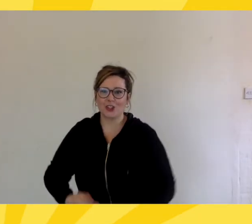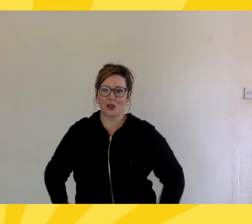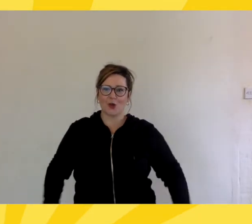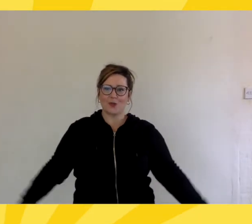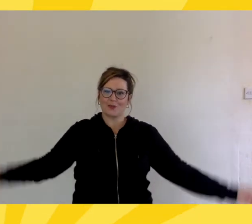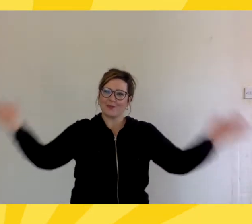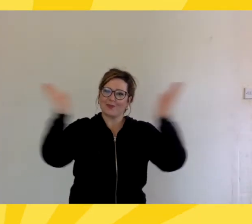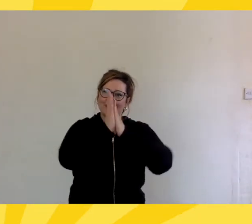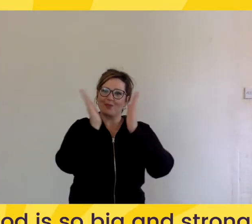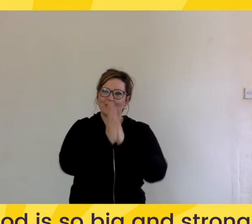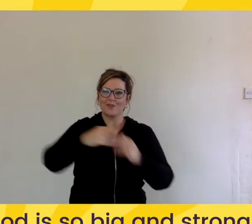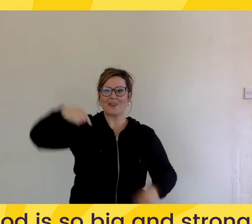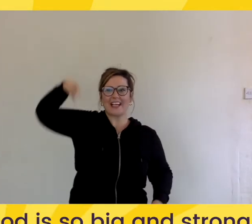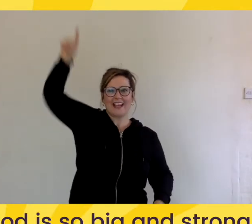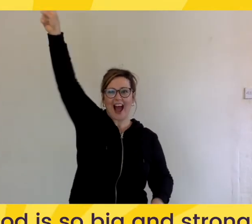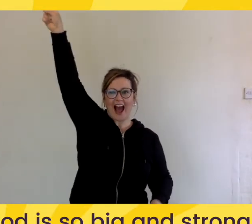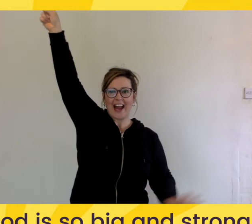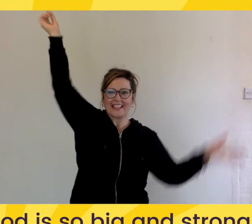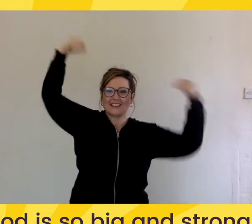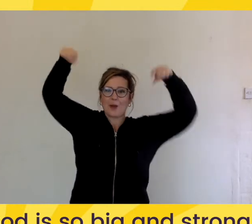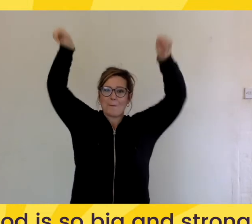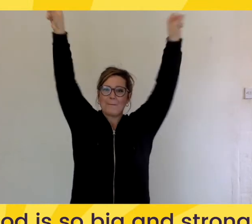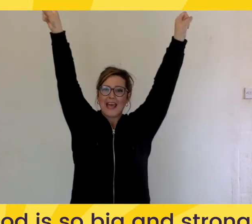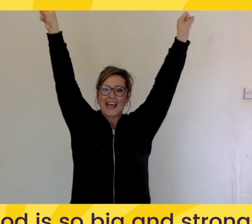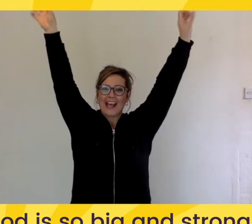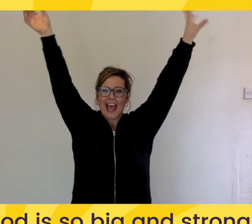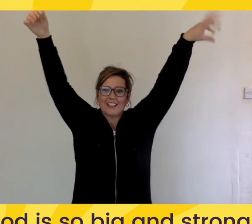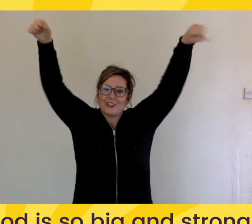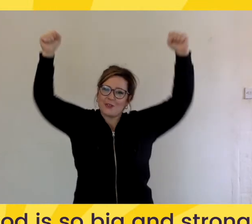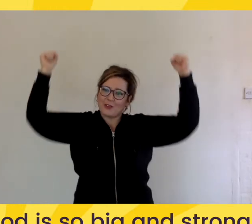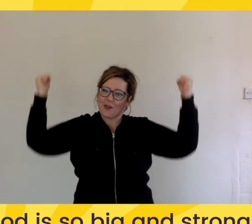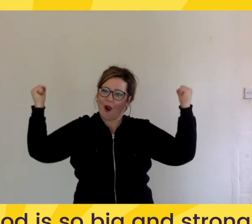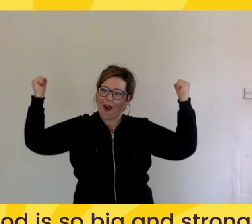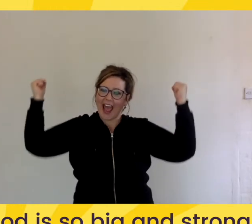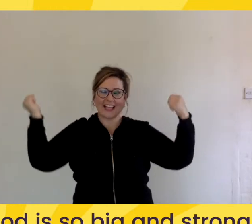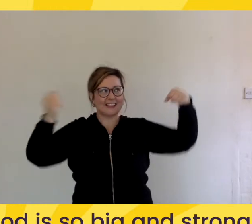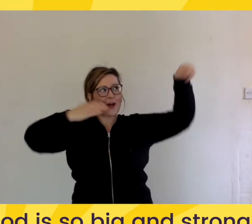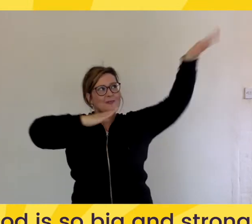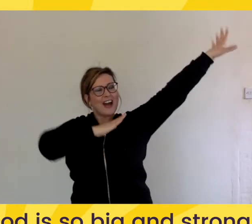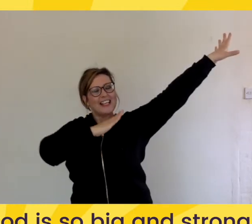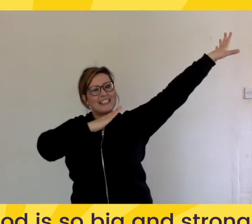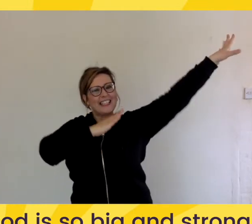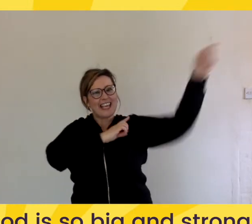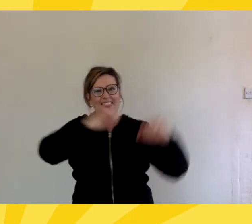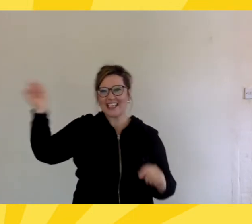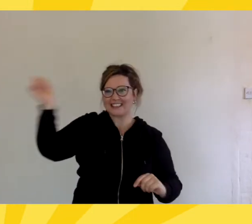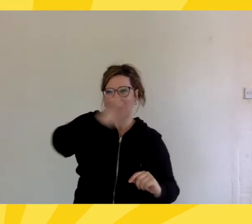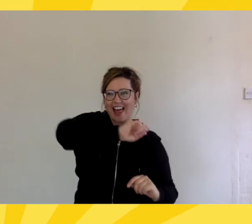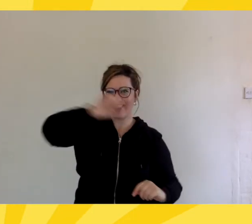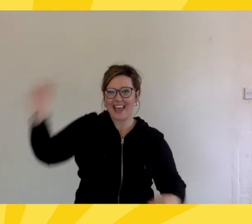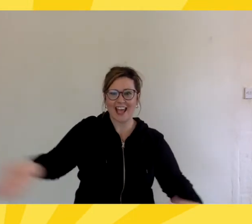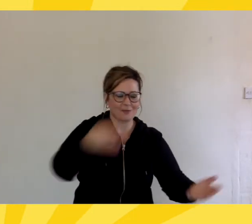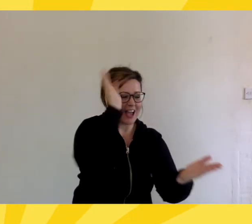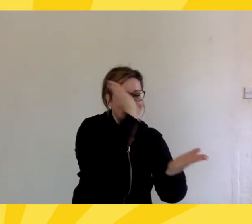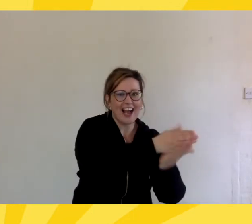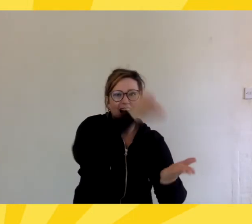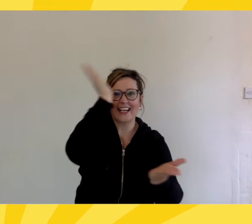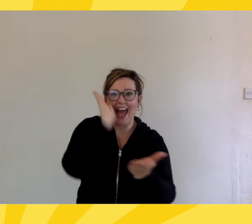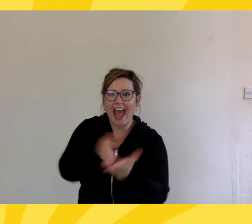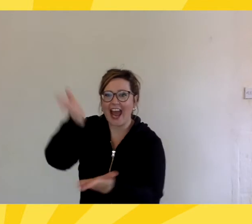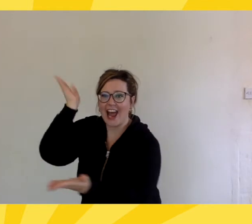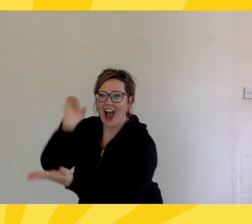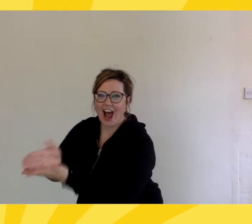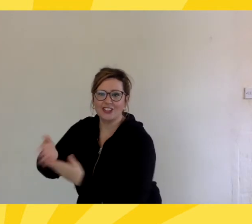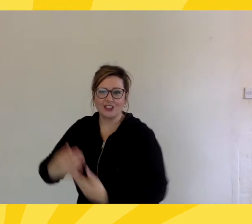do My God is so big and so strong and so mighty There's nothing my